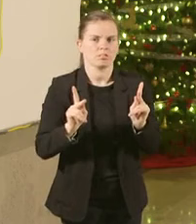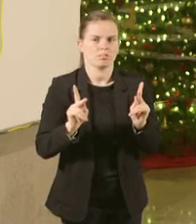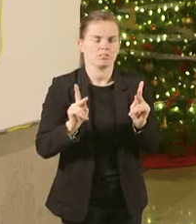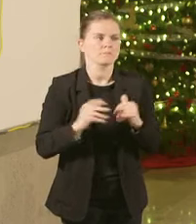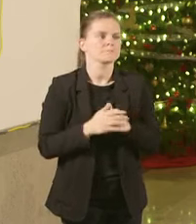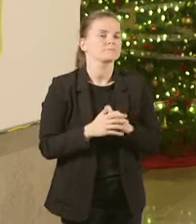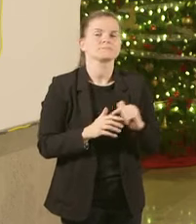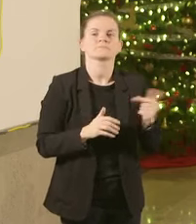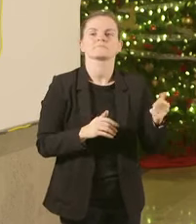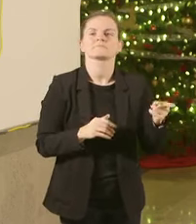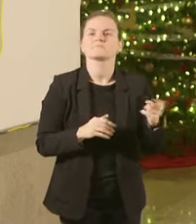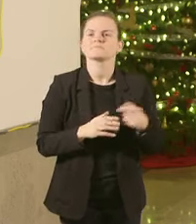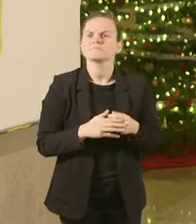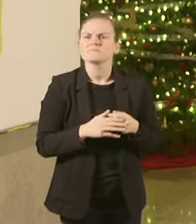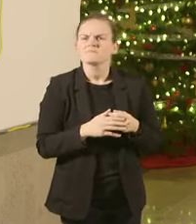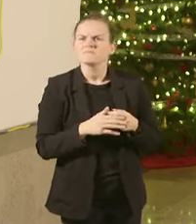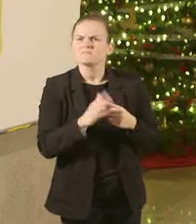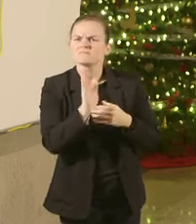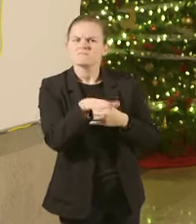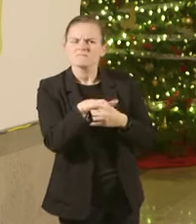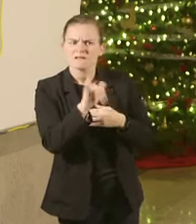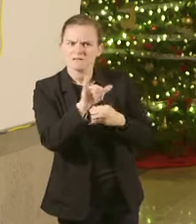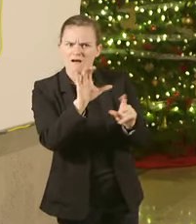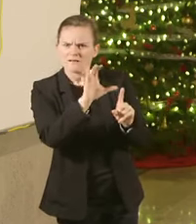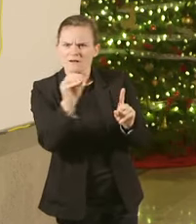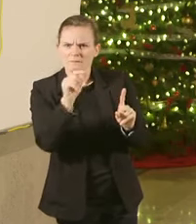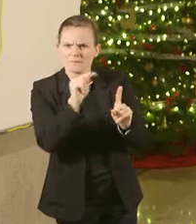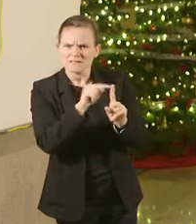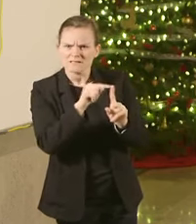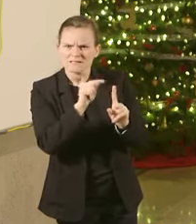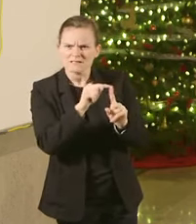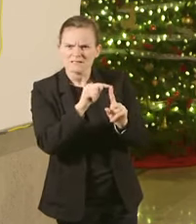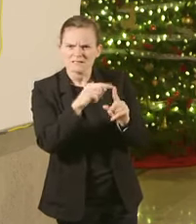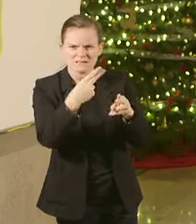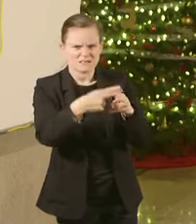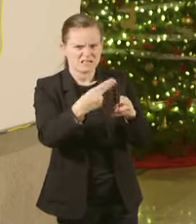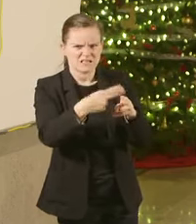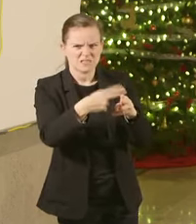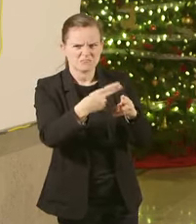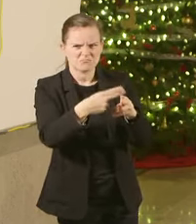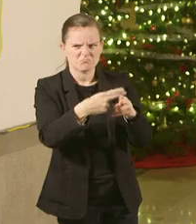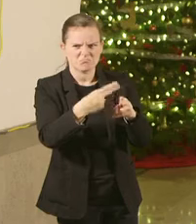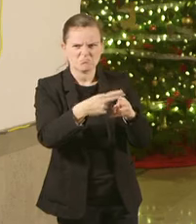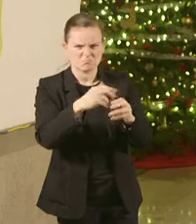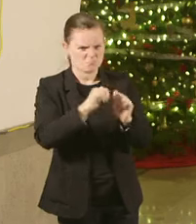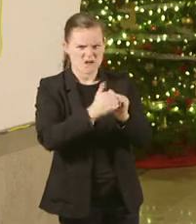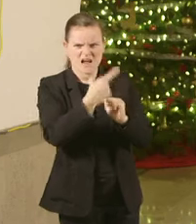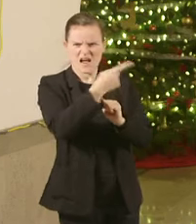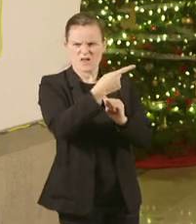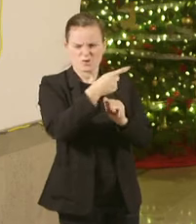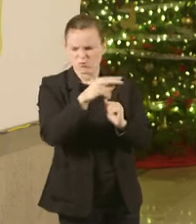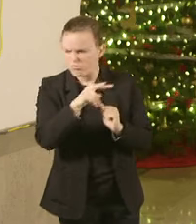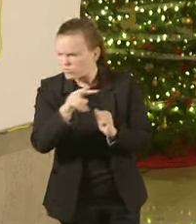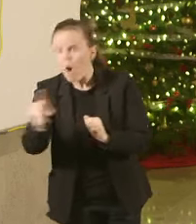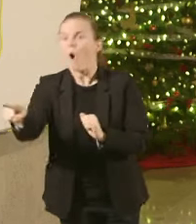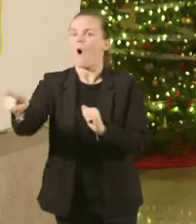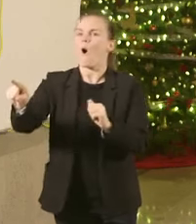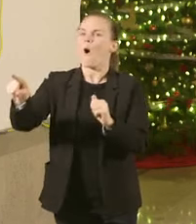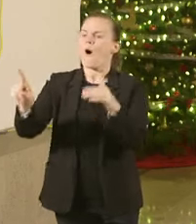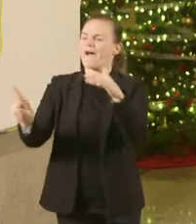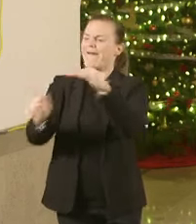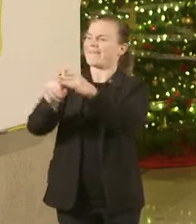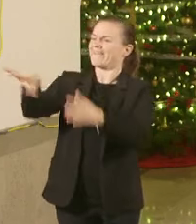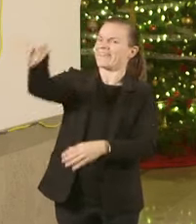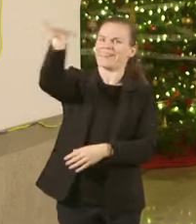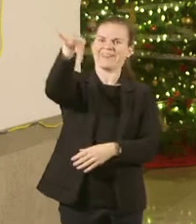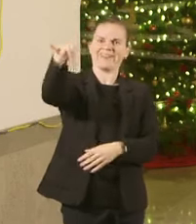Why this company? I'm sure it's one most people haven't heard of So how did you reach this company in particular? Well, I think we're going to talk more about that